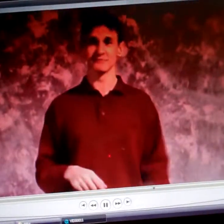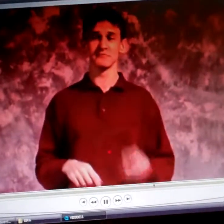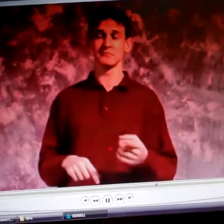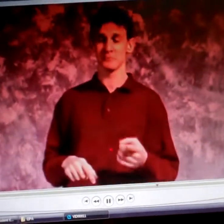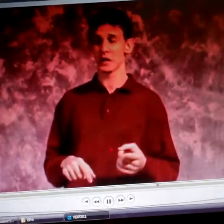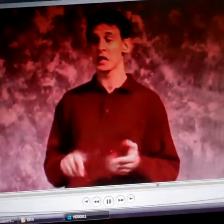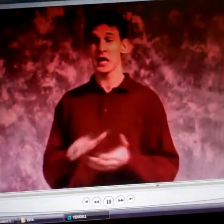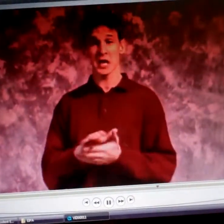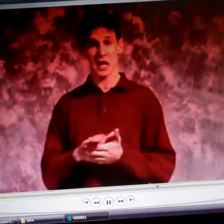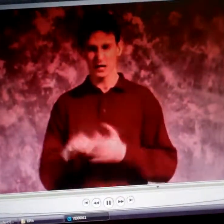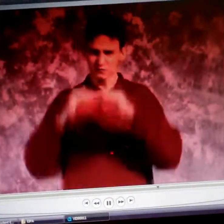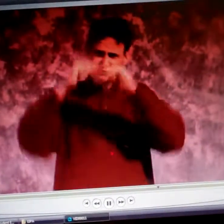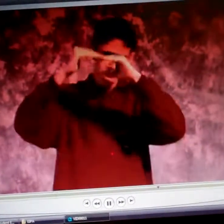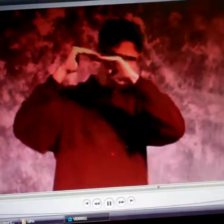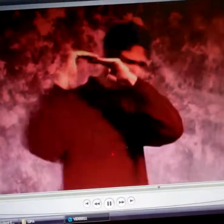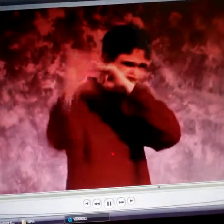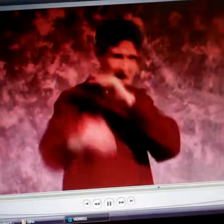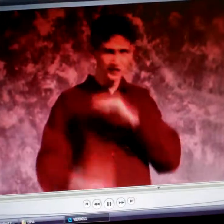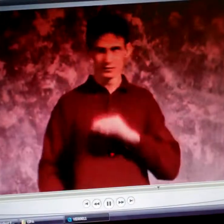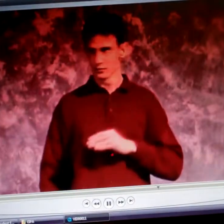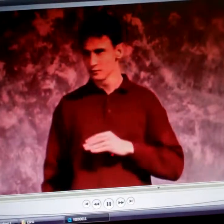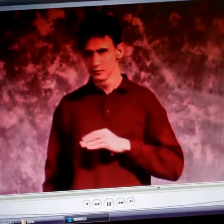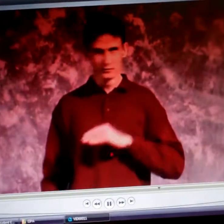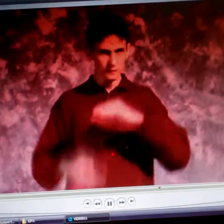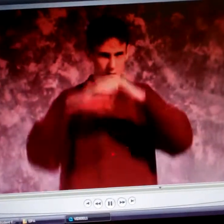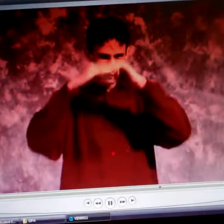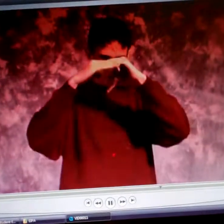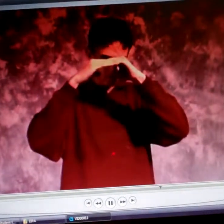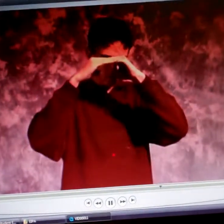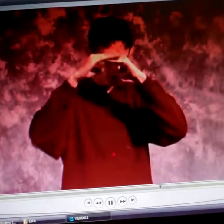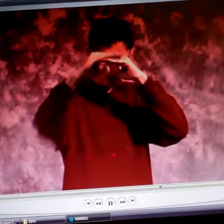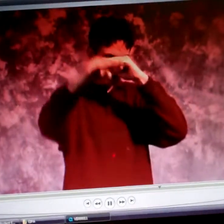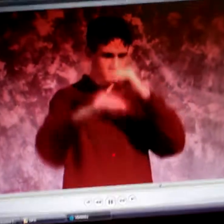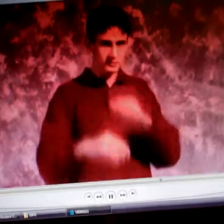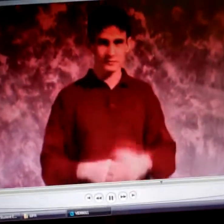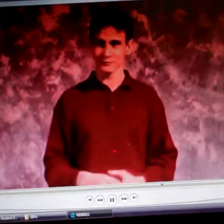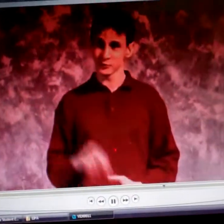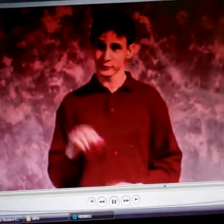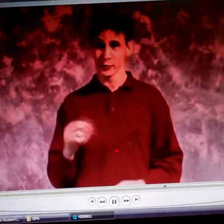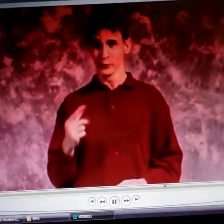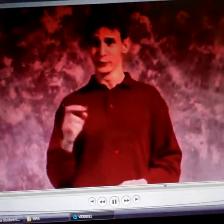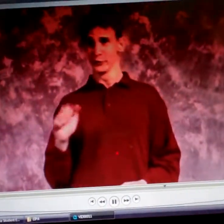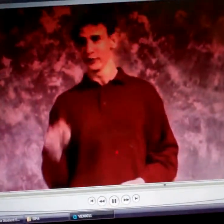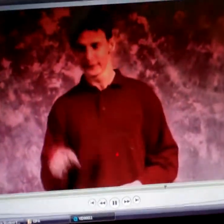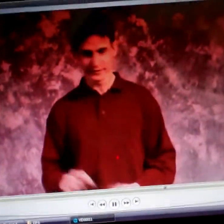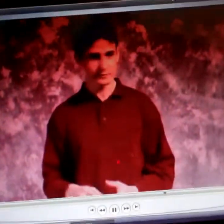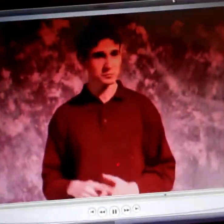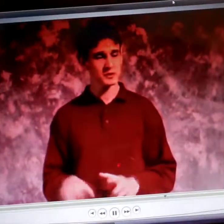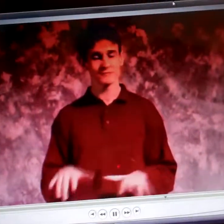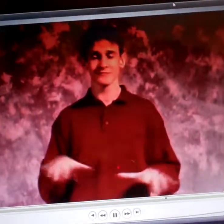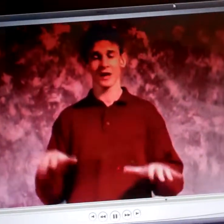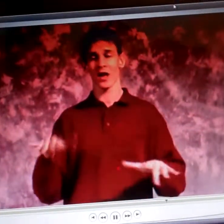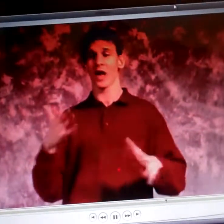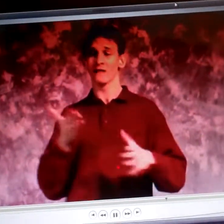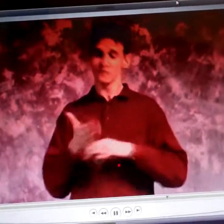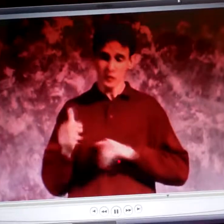Next, went to Amarillo, Texas. And this area is...